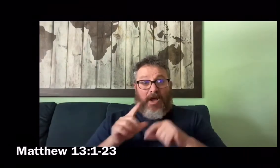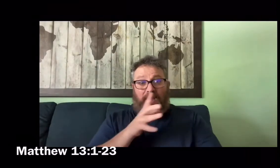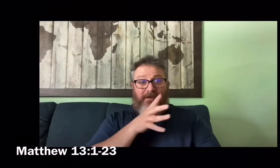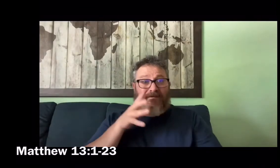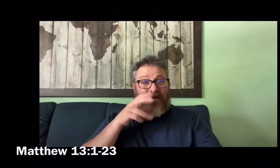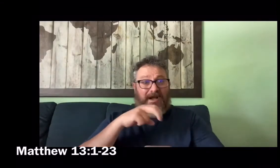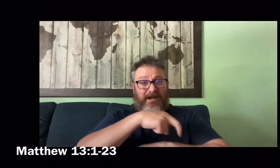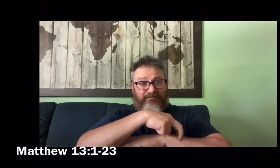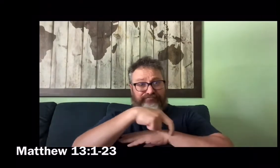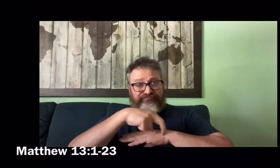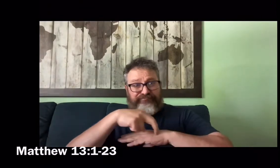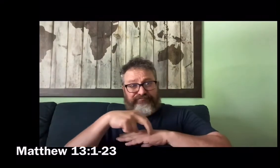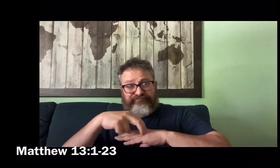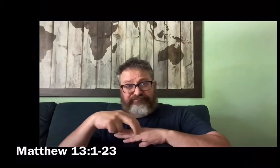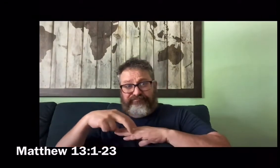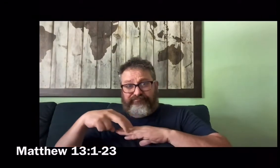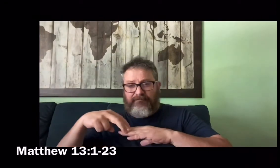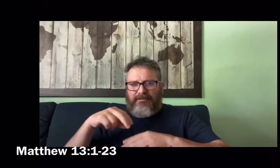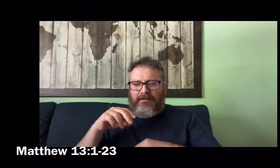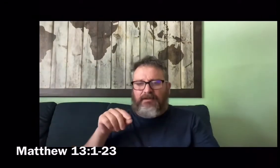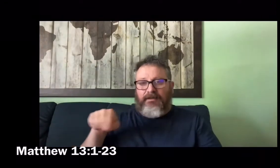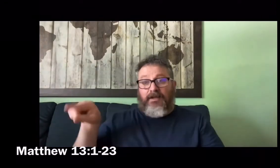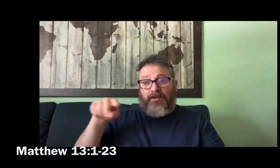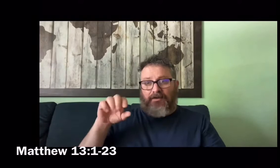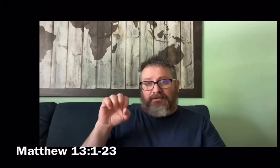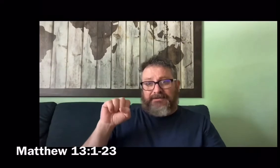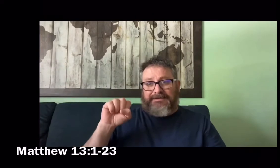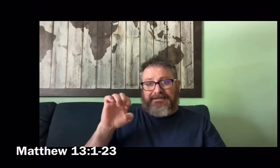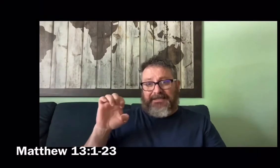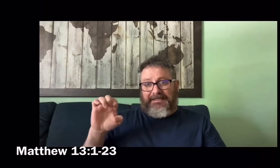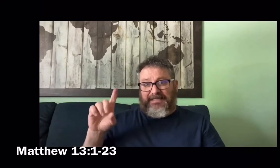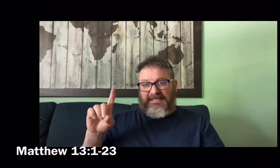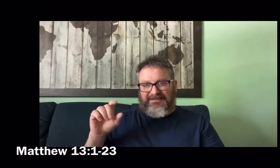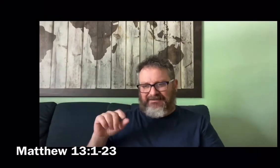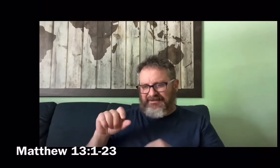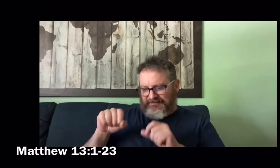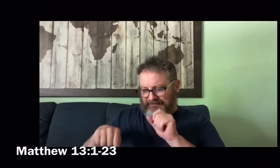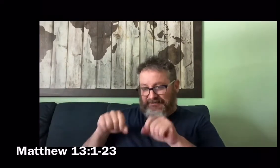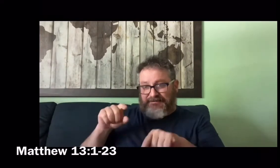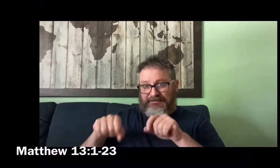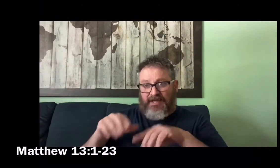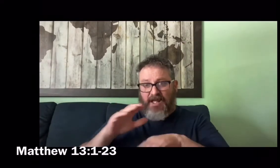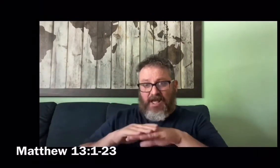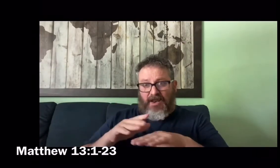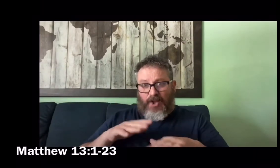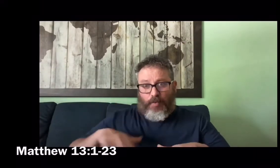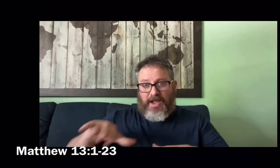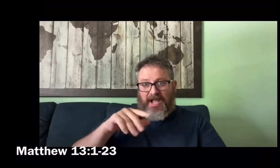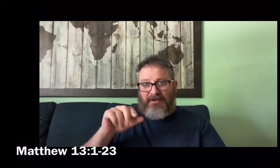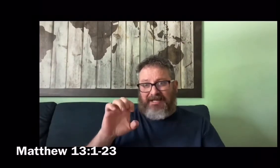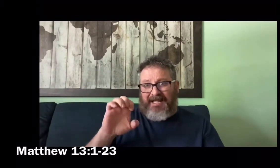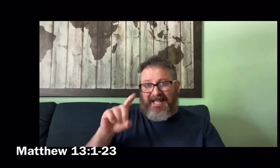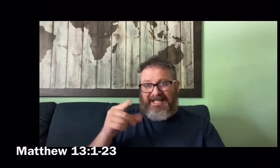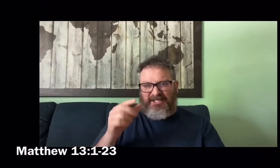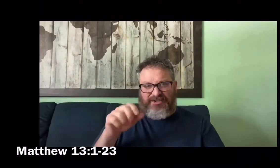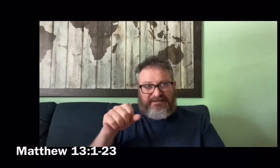And as he sowed, some seed fell on the path